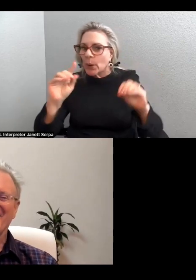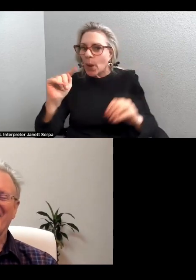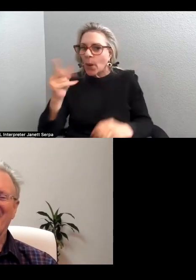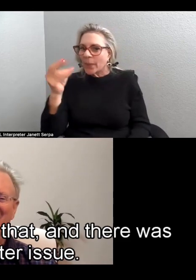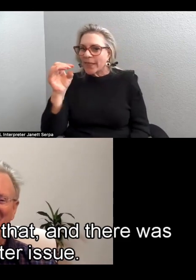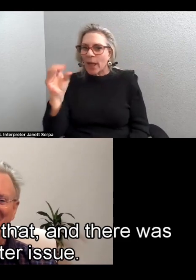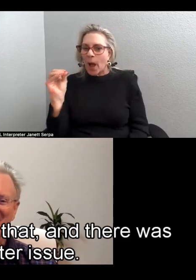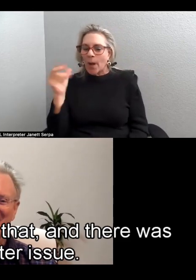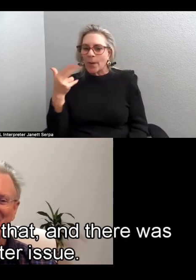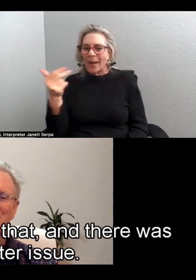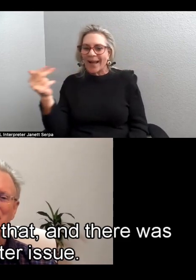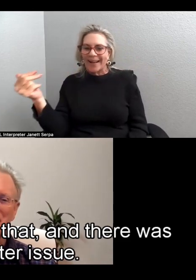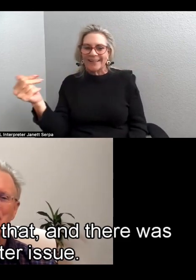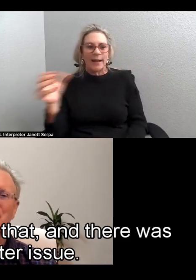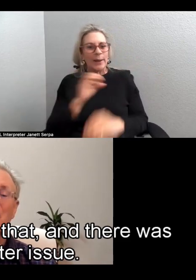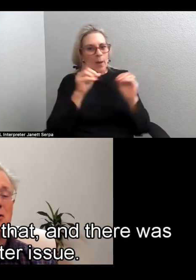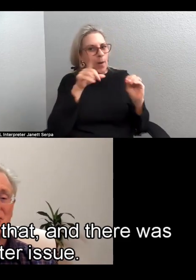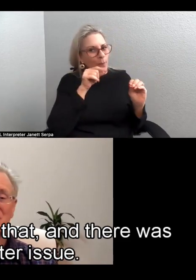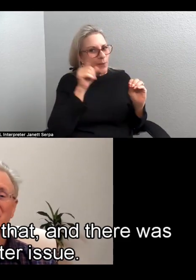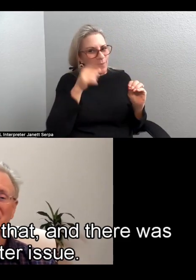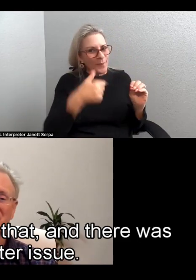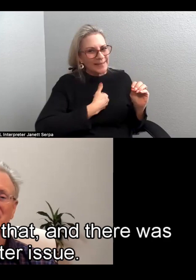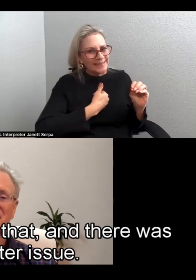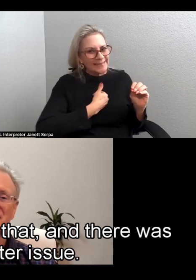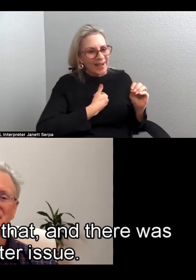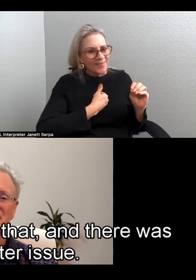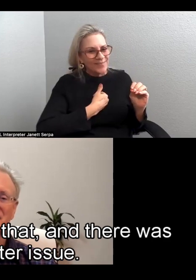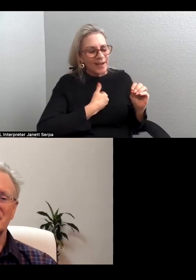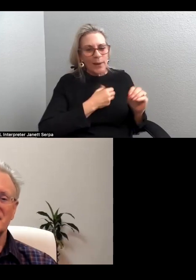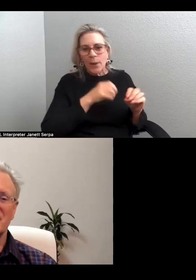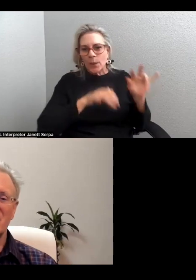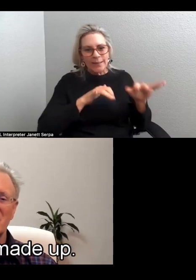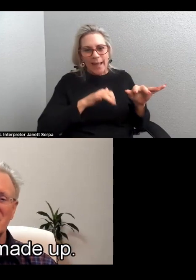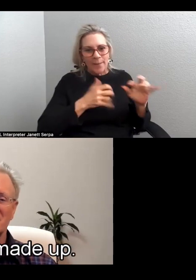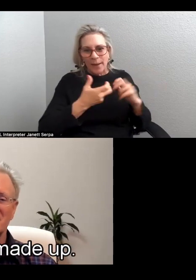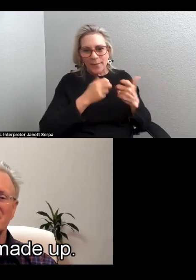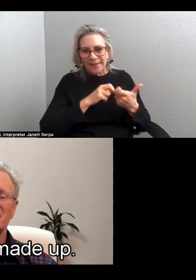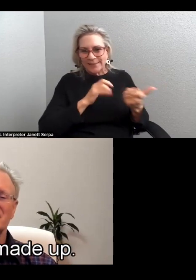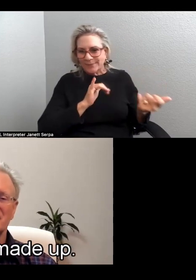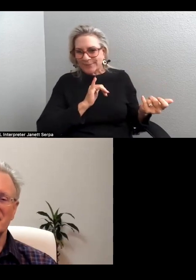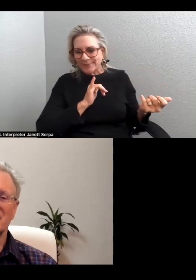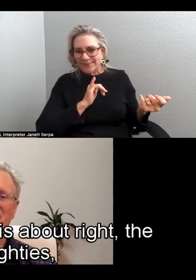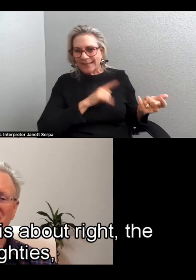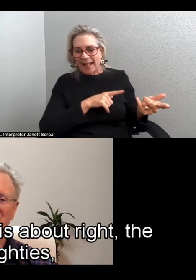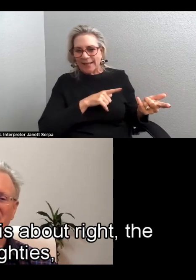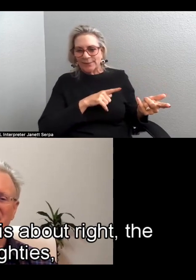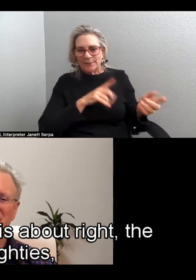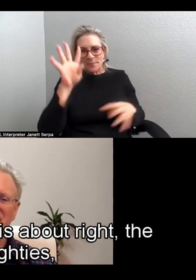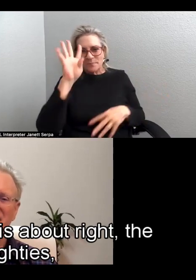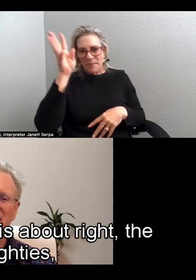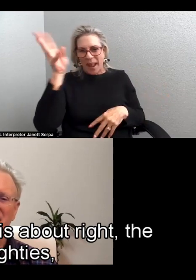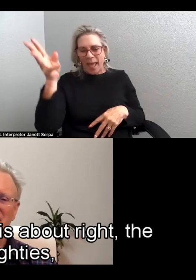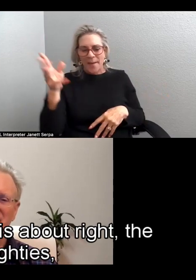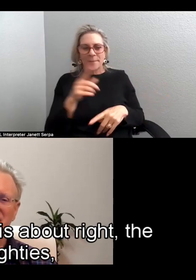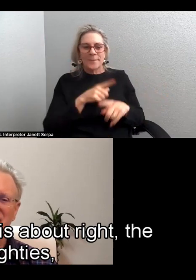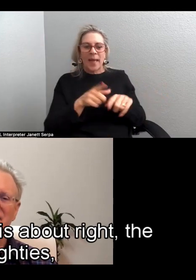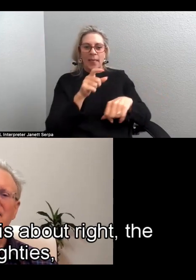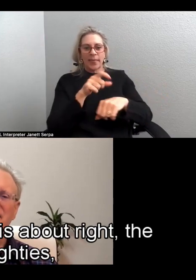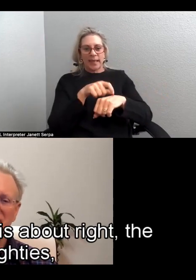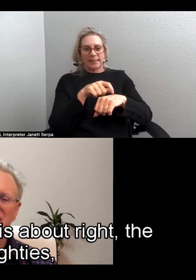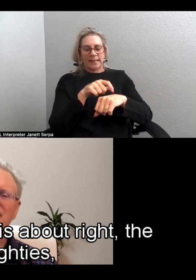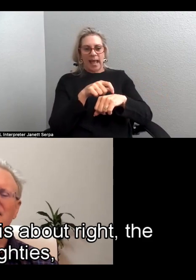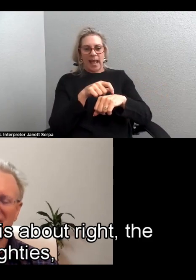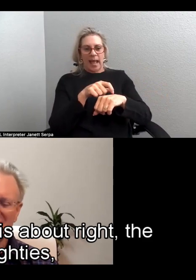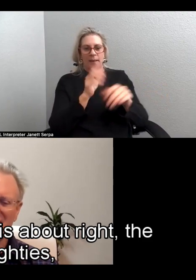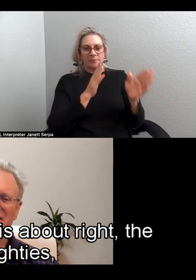There was no bird, and there was no typewriter issue. All that is made up, but the time frame